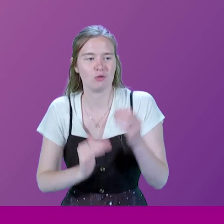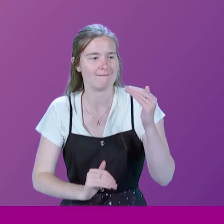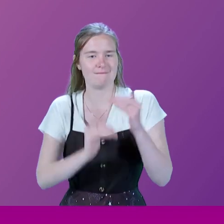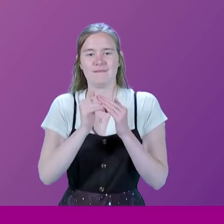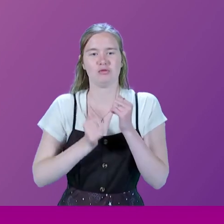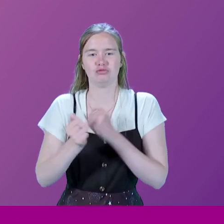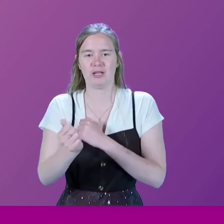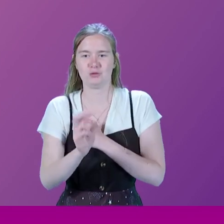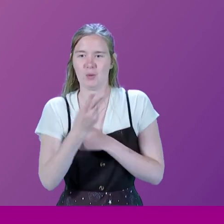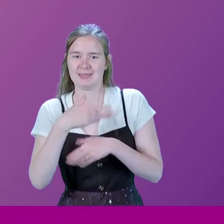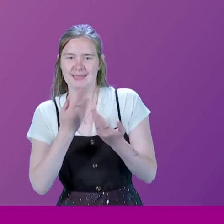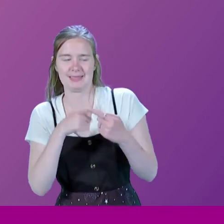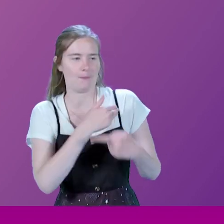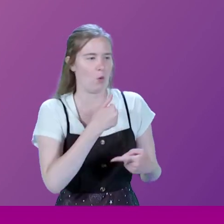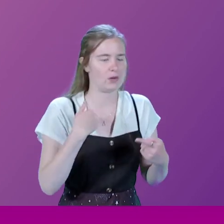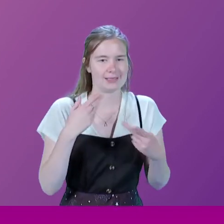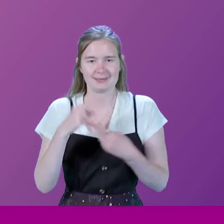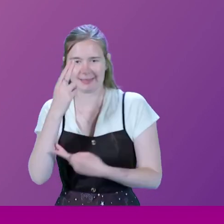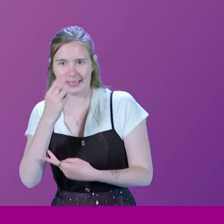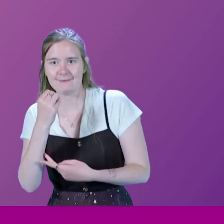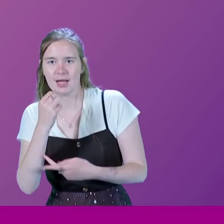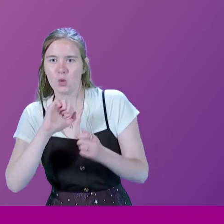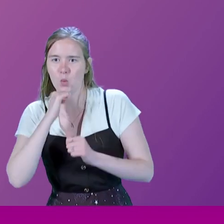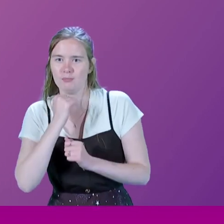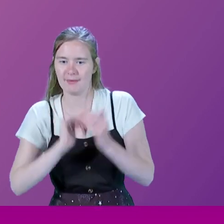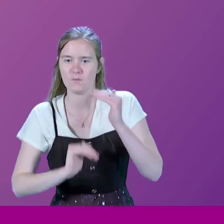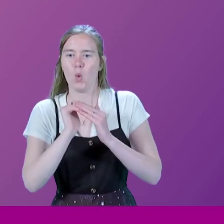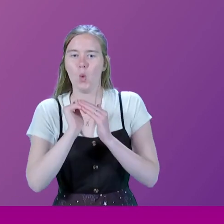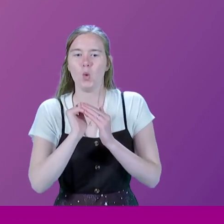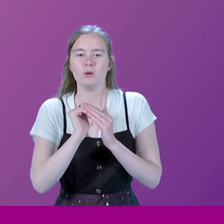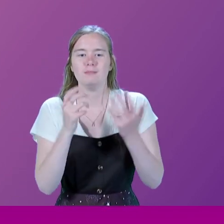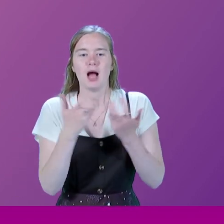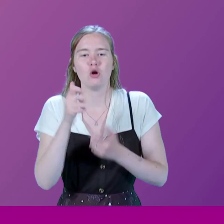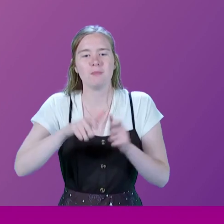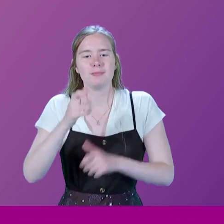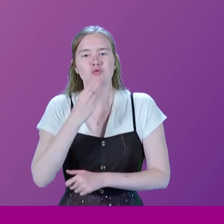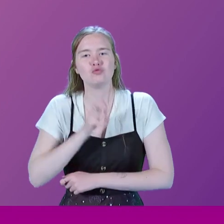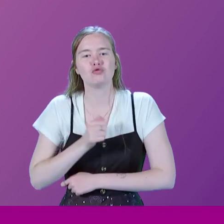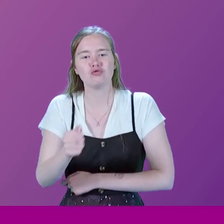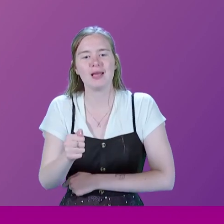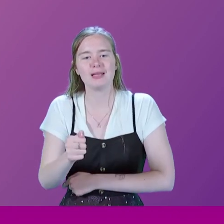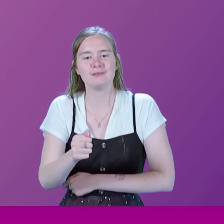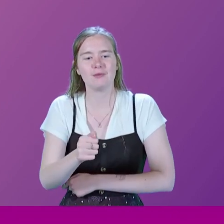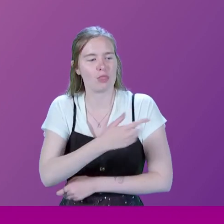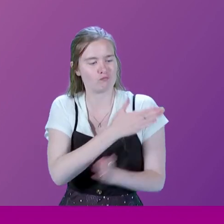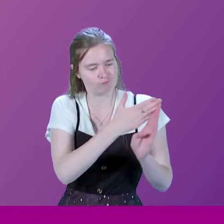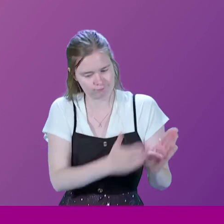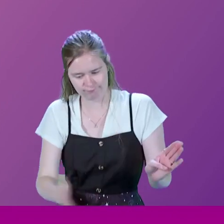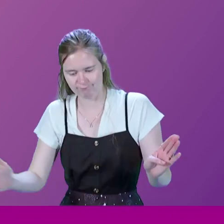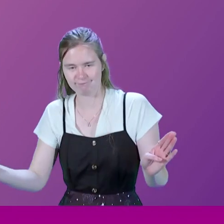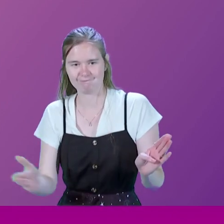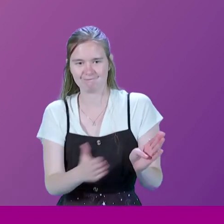twice a day in the morning and the evening. But then the art was how you got people to use the trains the rest of the day.